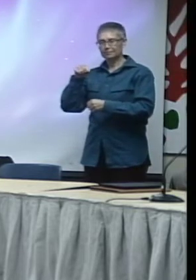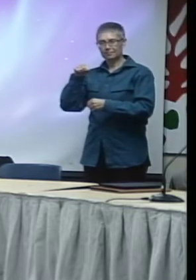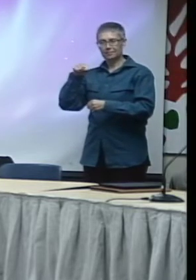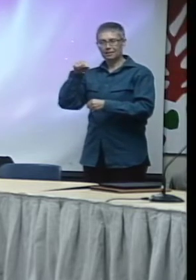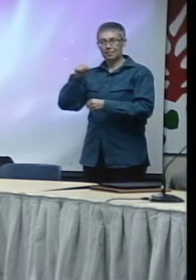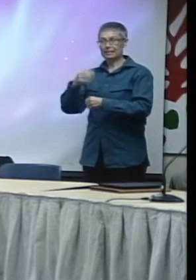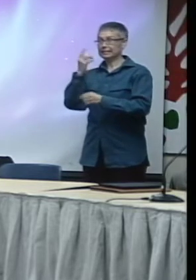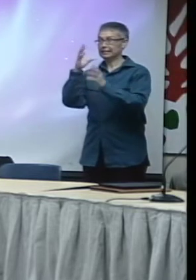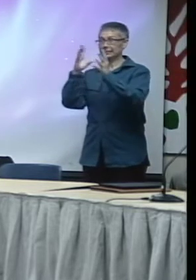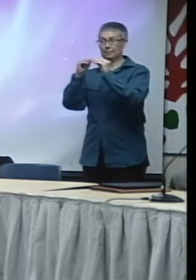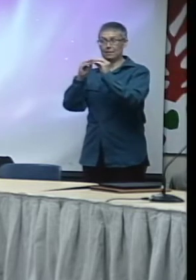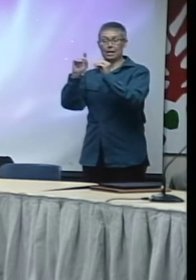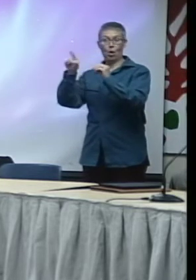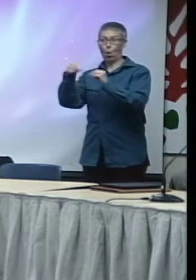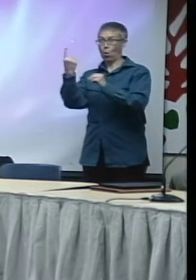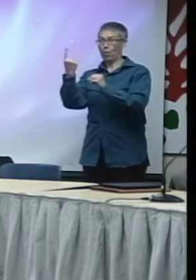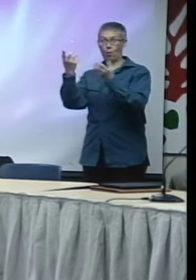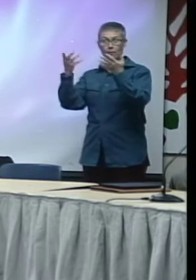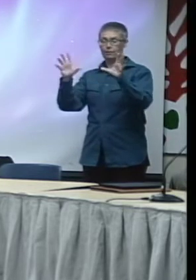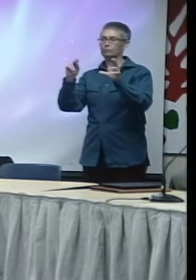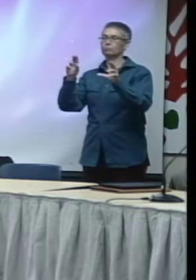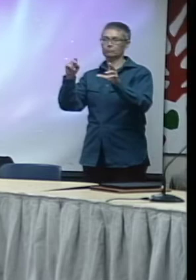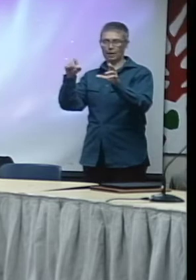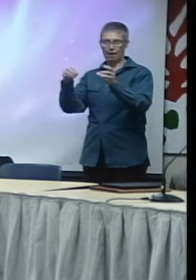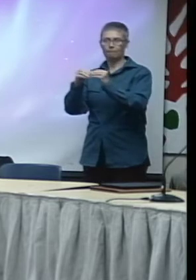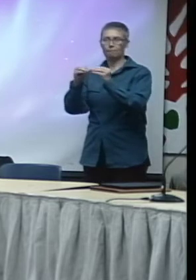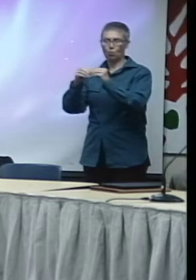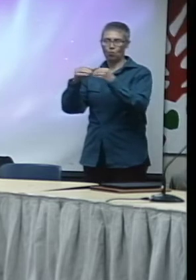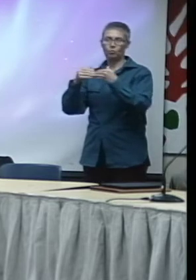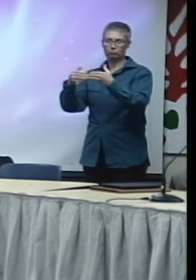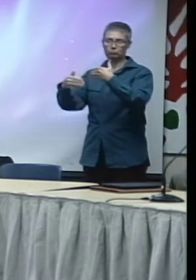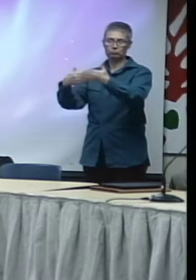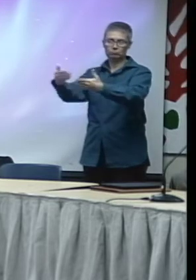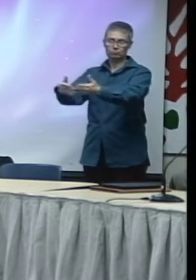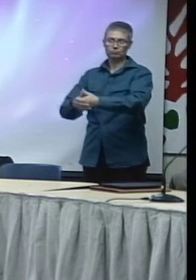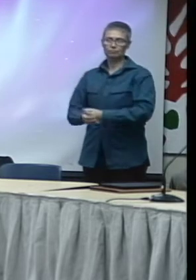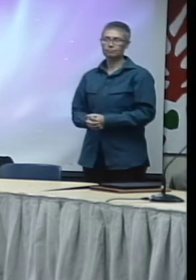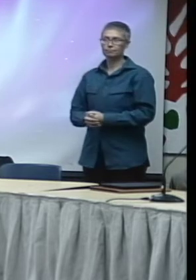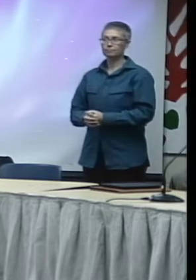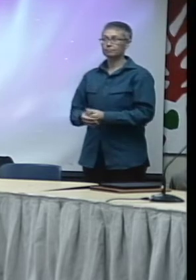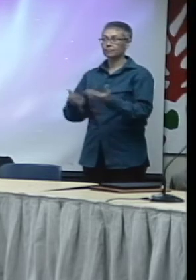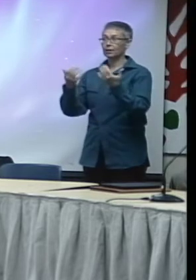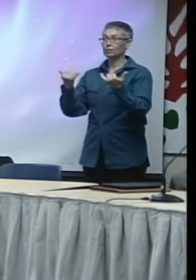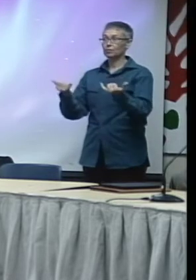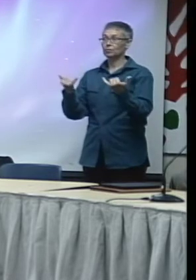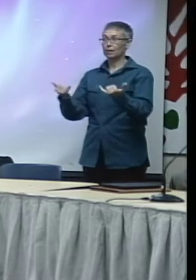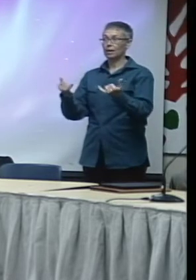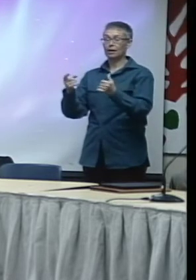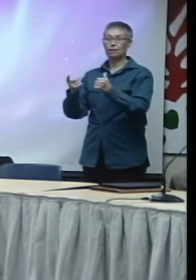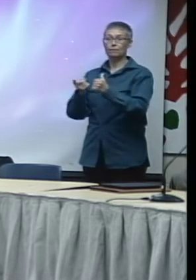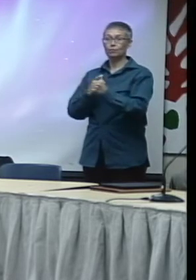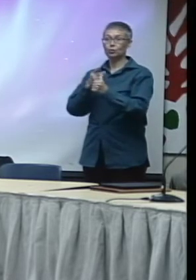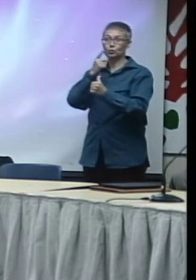participation. And just to start off the evening, I'm going to open the floor to Comcast,